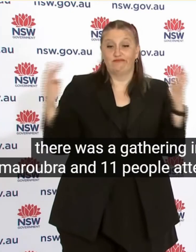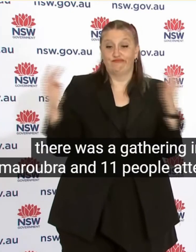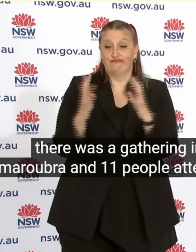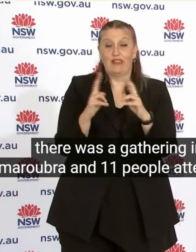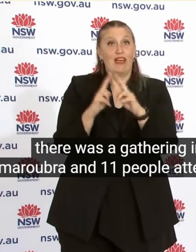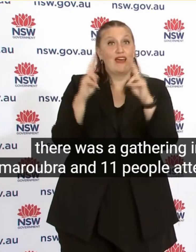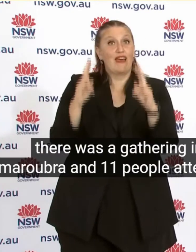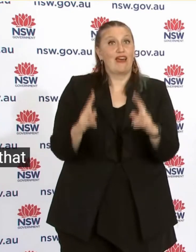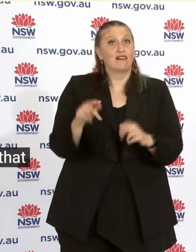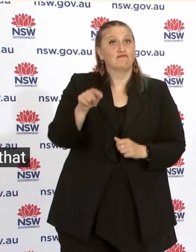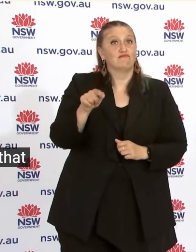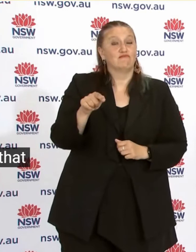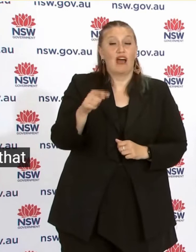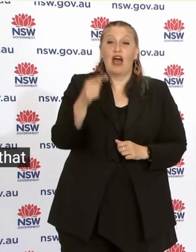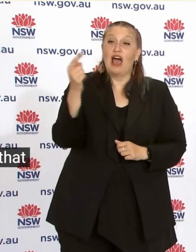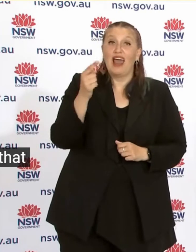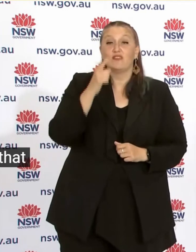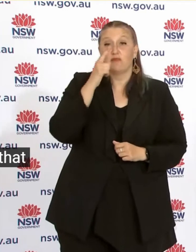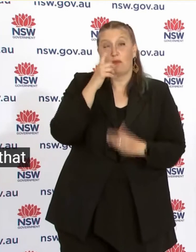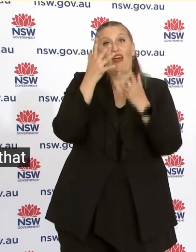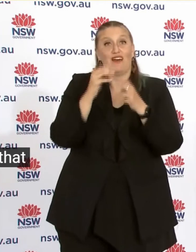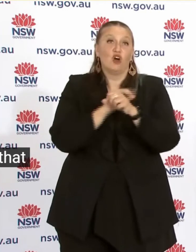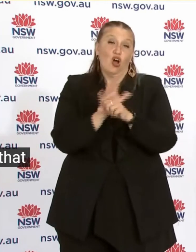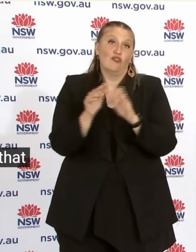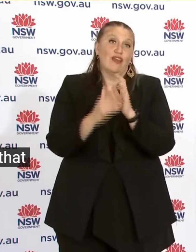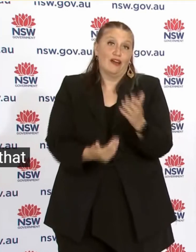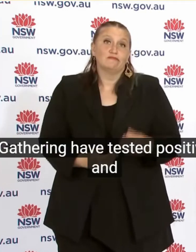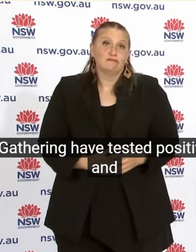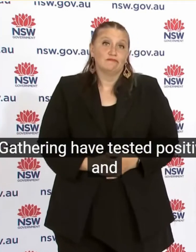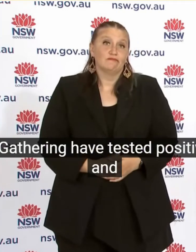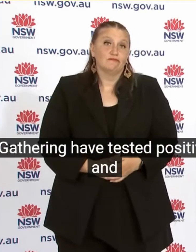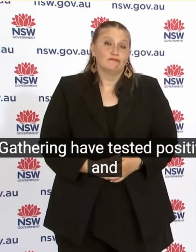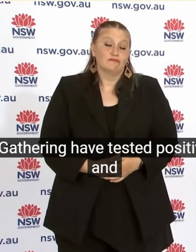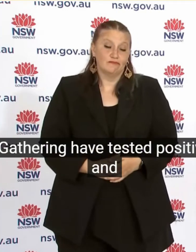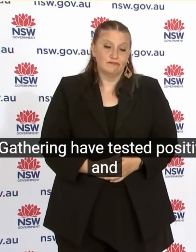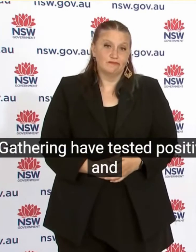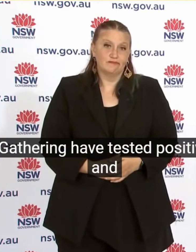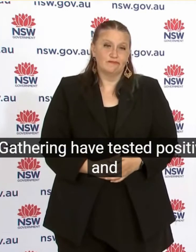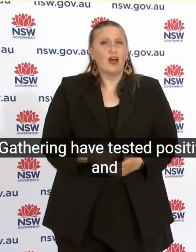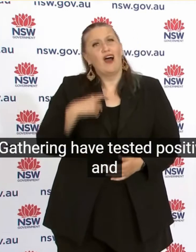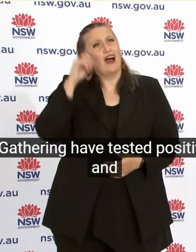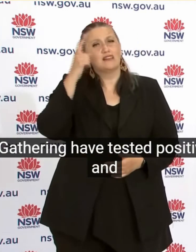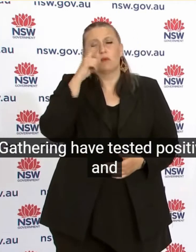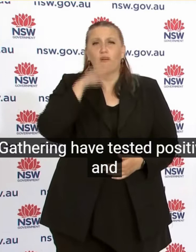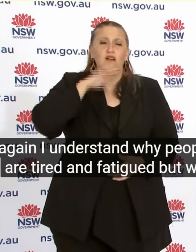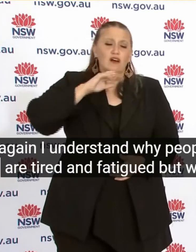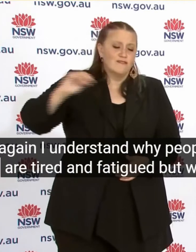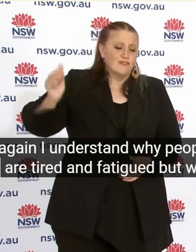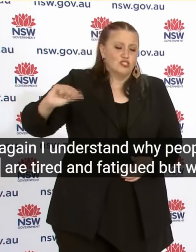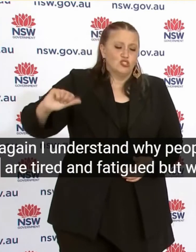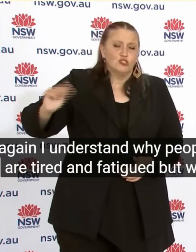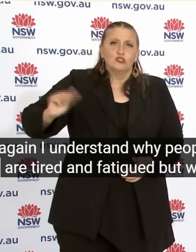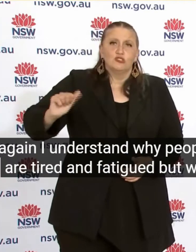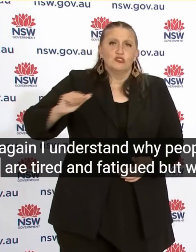that Gathering Have tested positive And again I understand Why people Are tired And fatigued